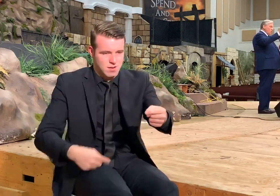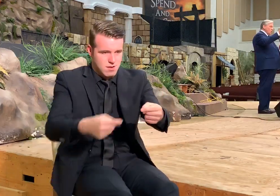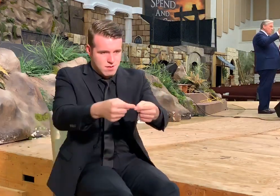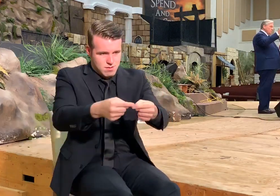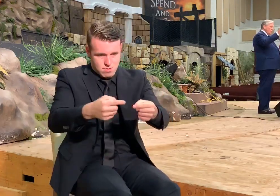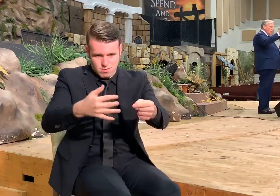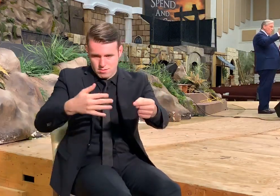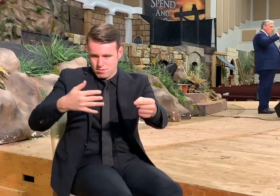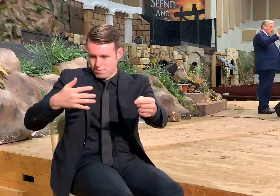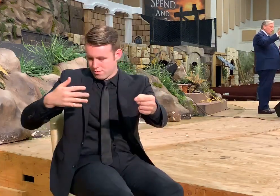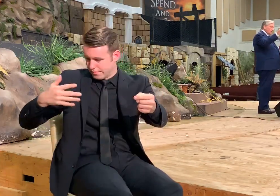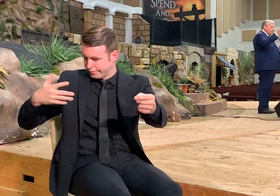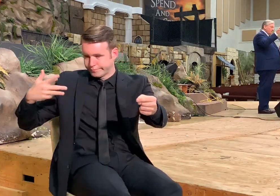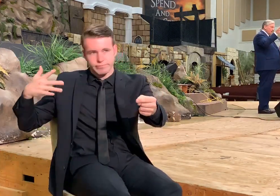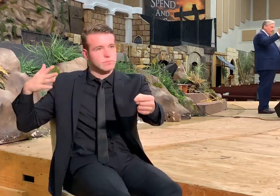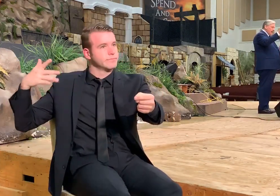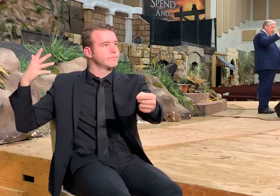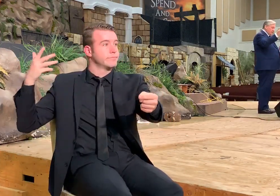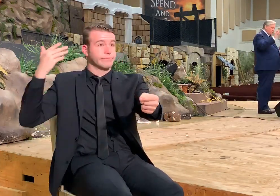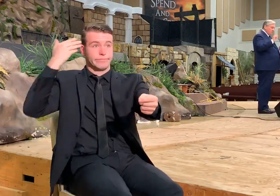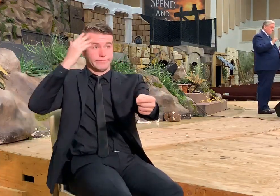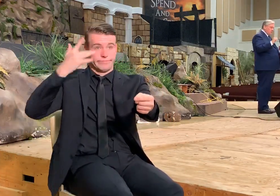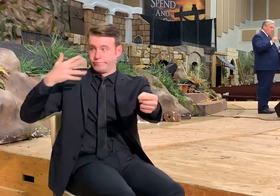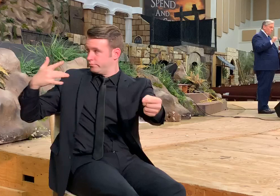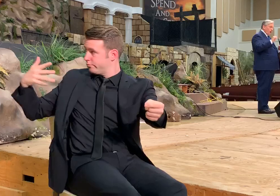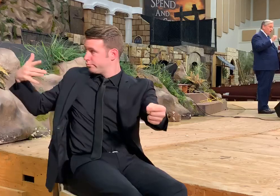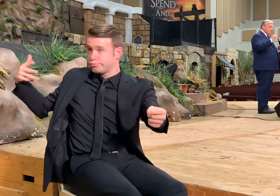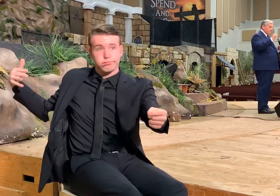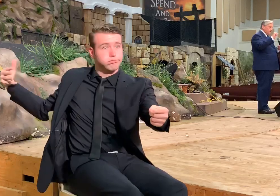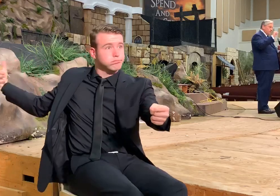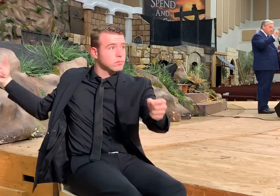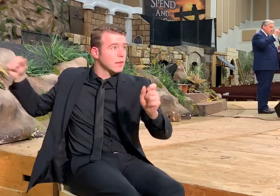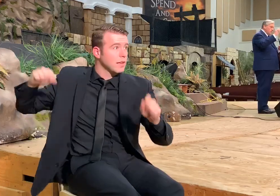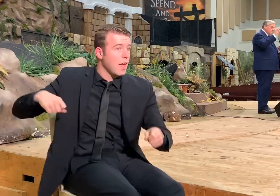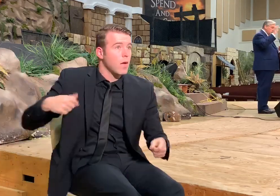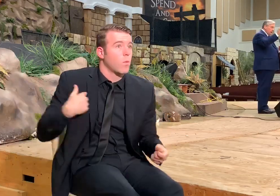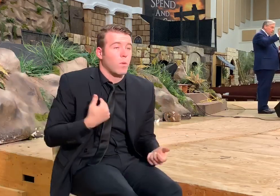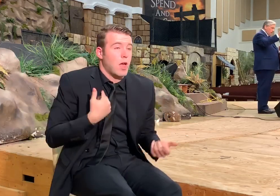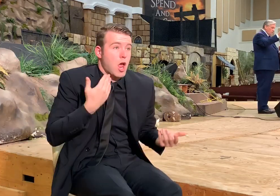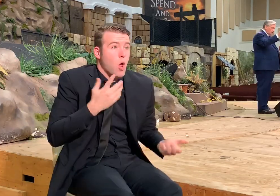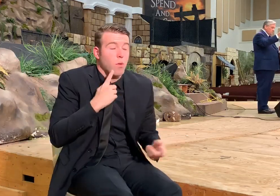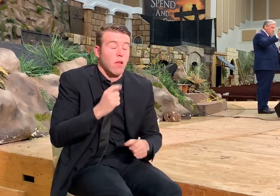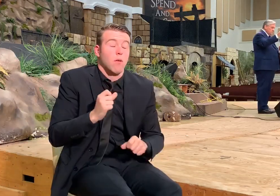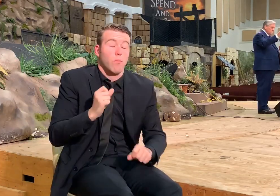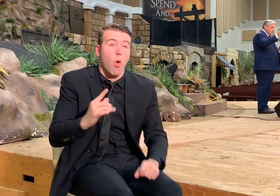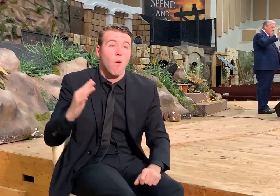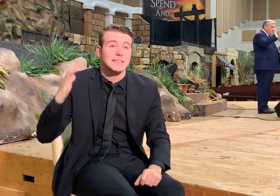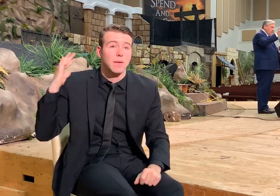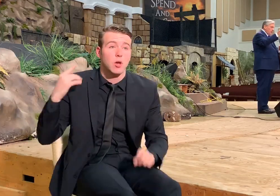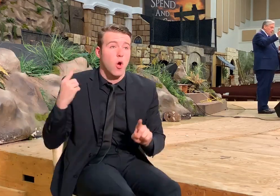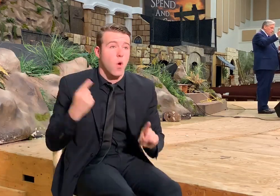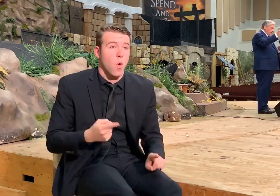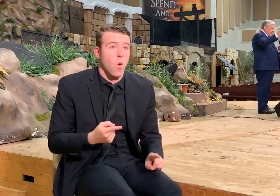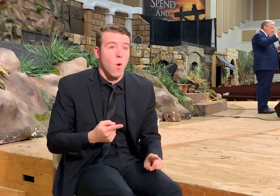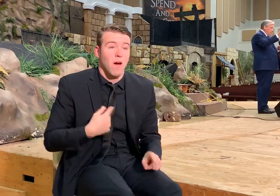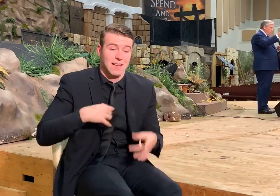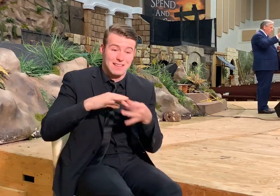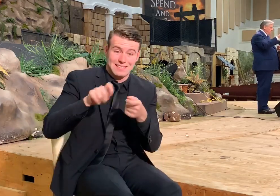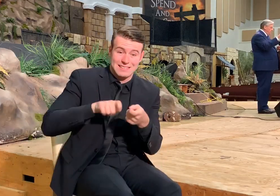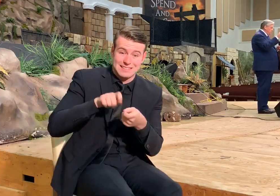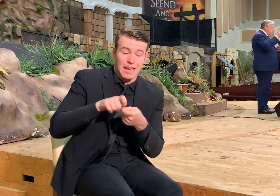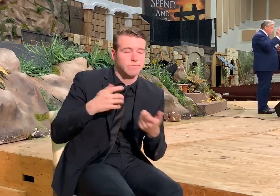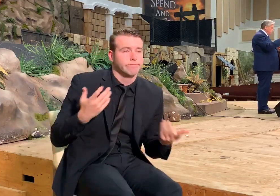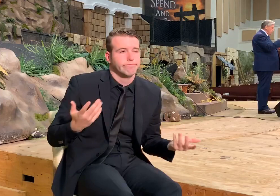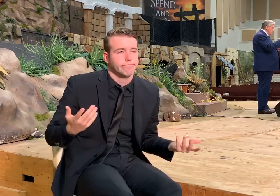before the world began? Well, it's a long time ago. That's all I can say.